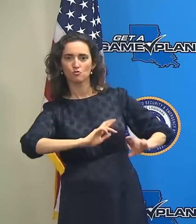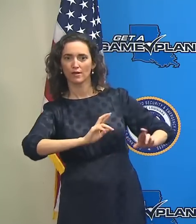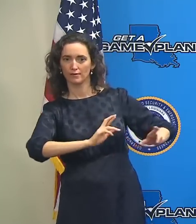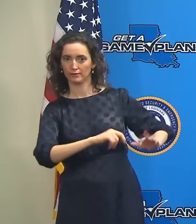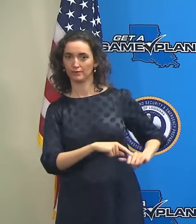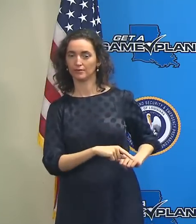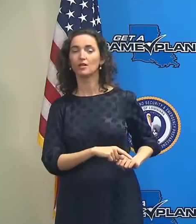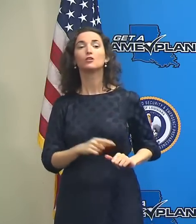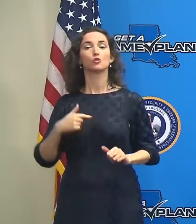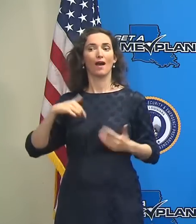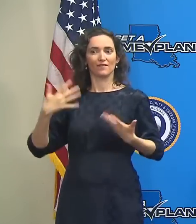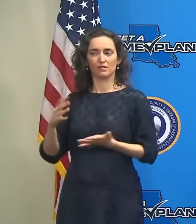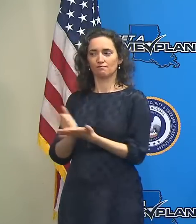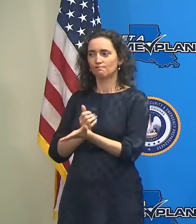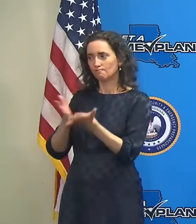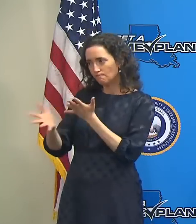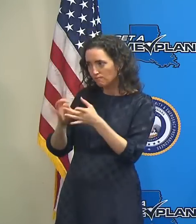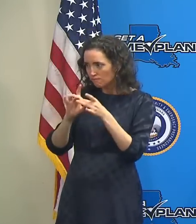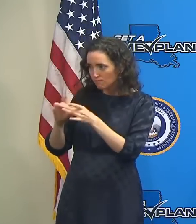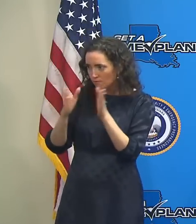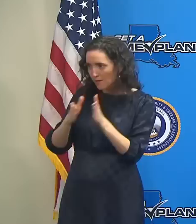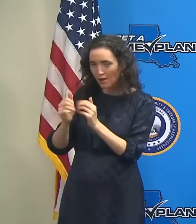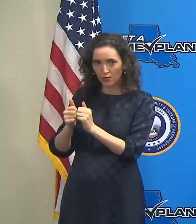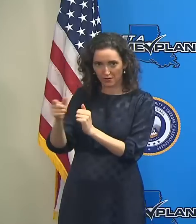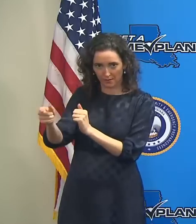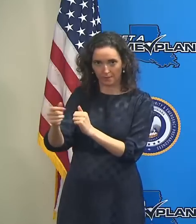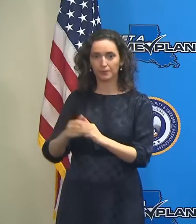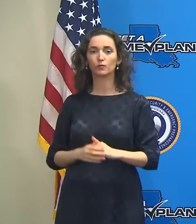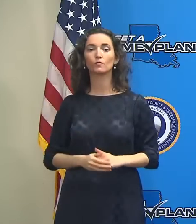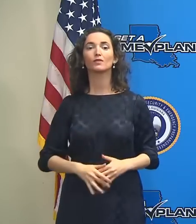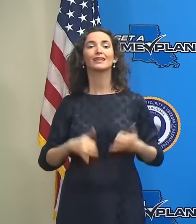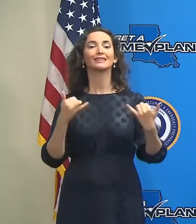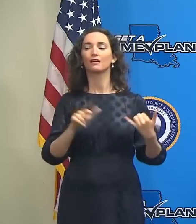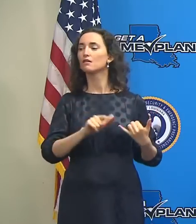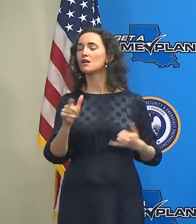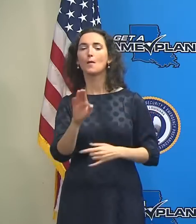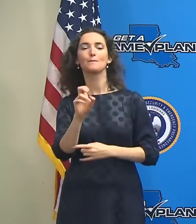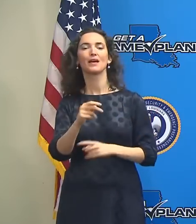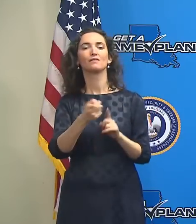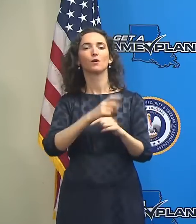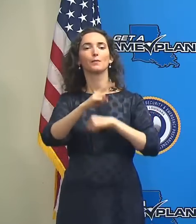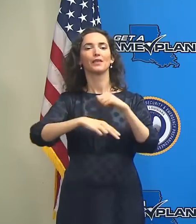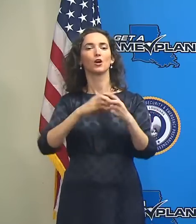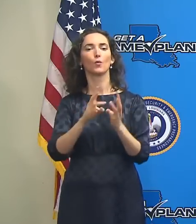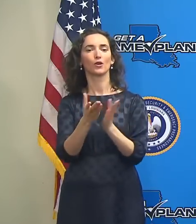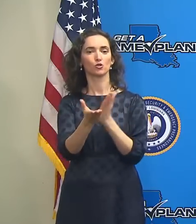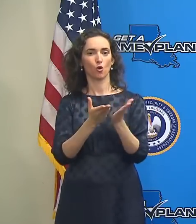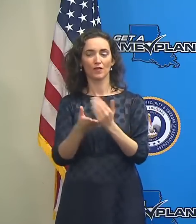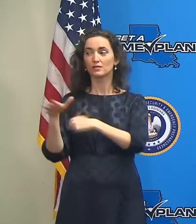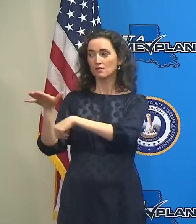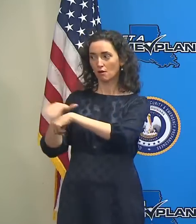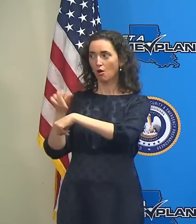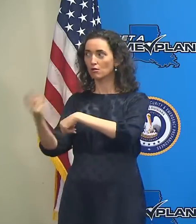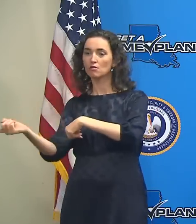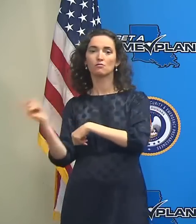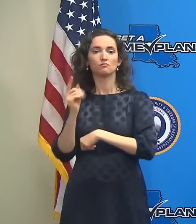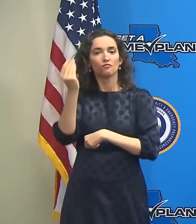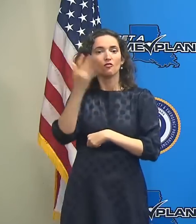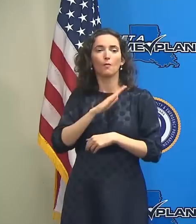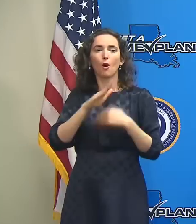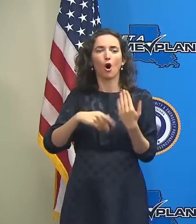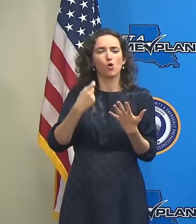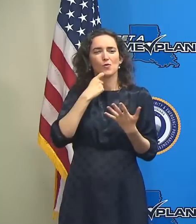with him as well. At this time I'm going to ask Ben of the National Weather Service to come up and give us all the latest